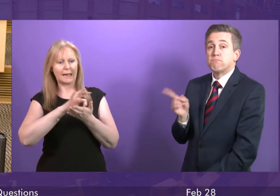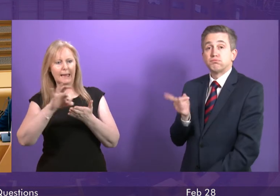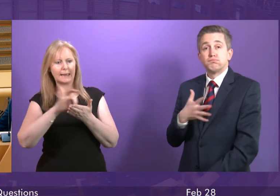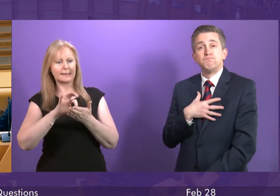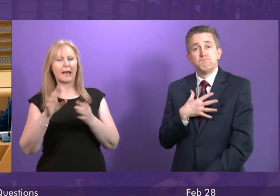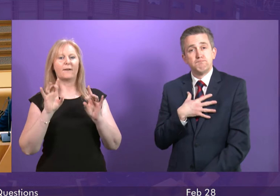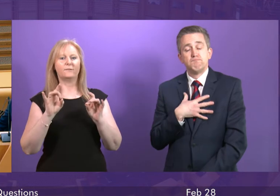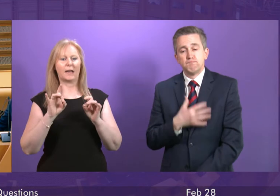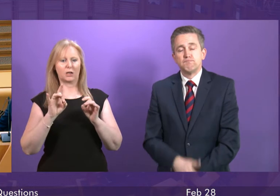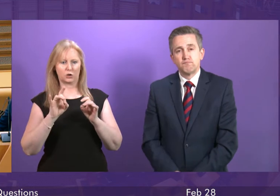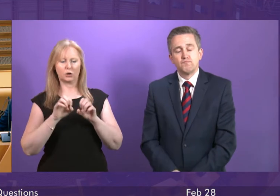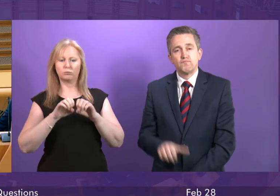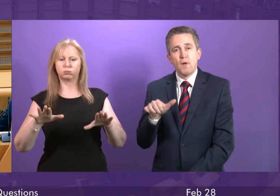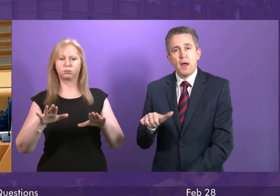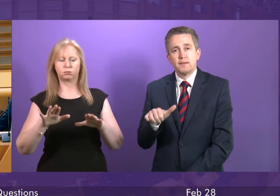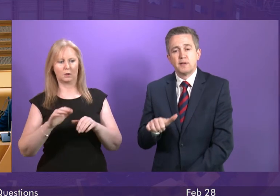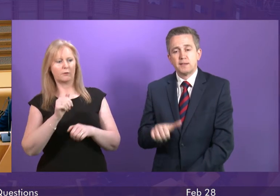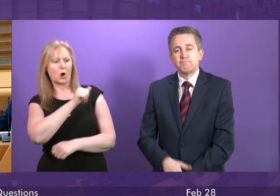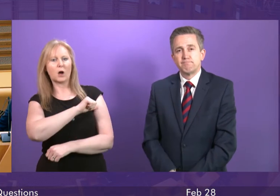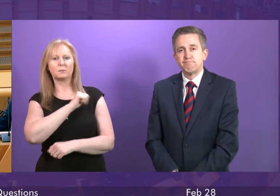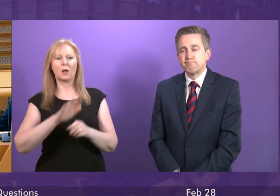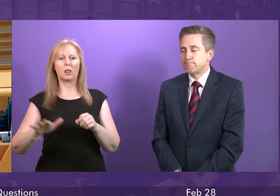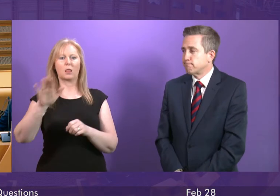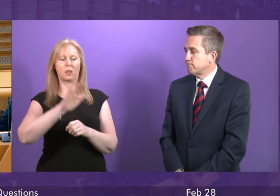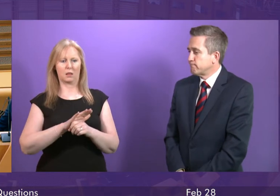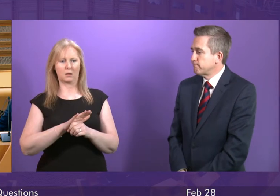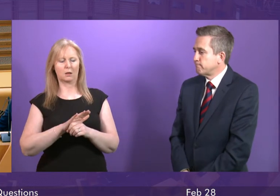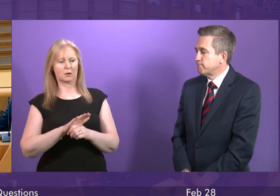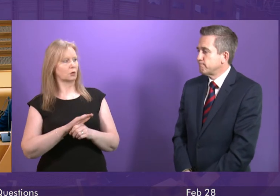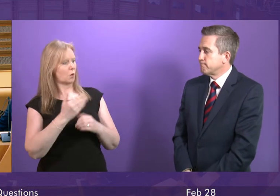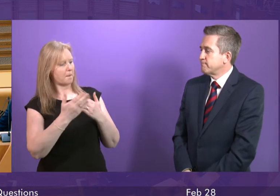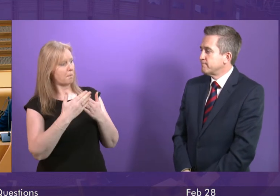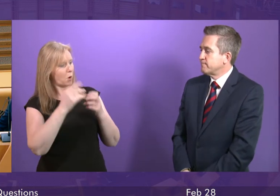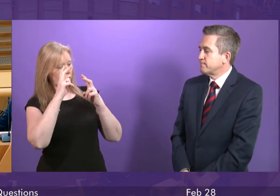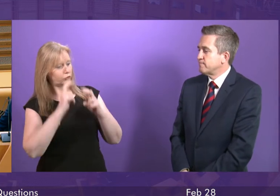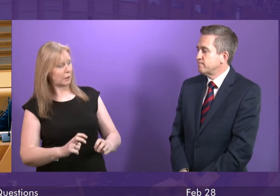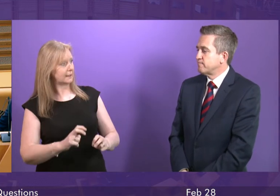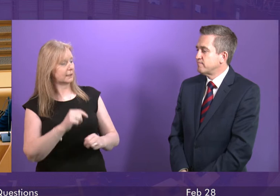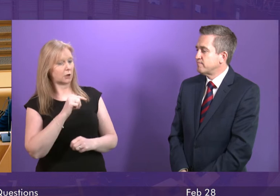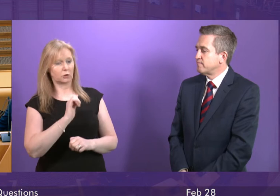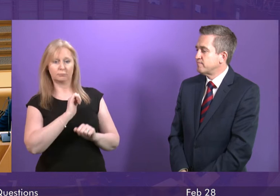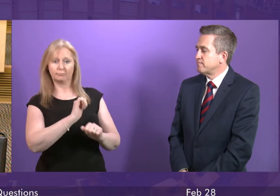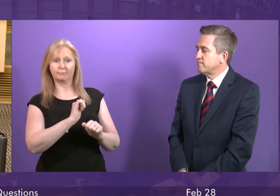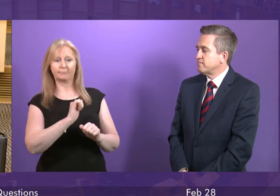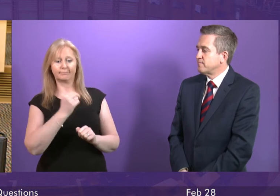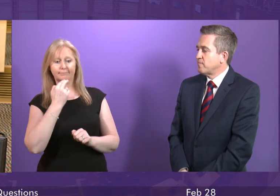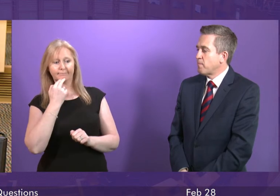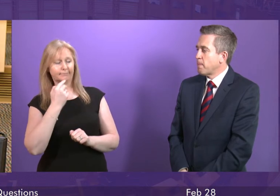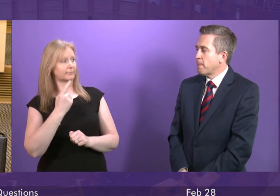in hospitals. So perhaps a little bit more research on Jackson Carlaw's part here would pay dividends.